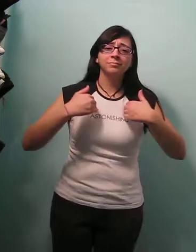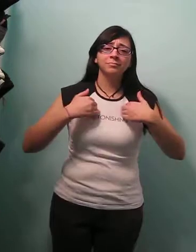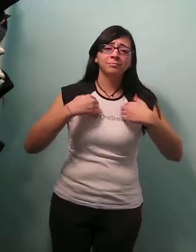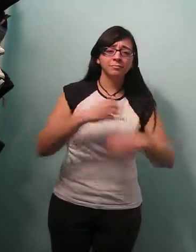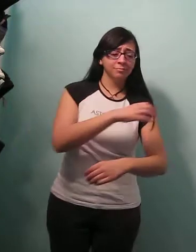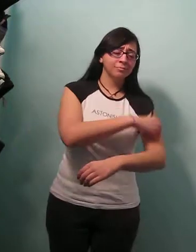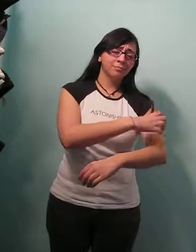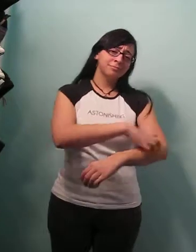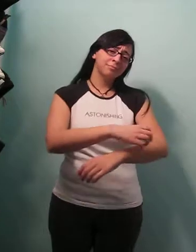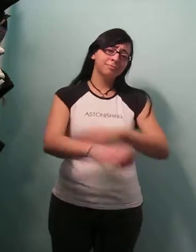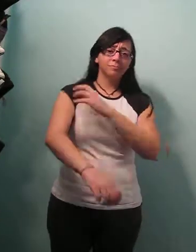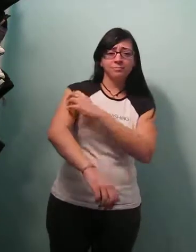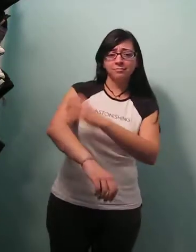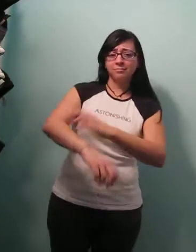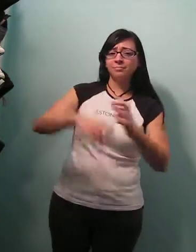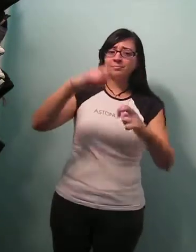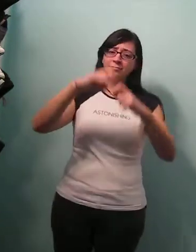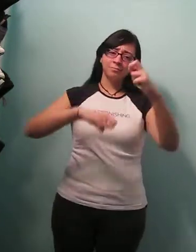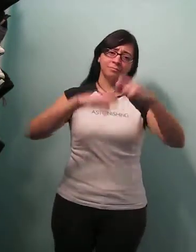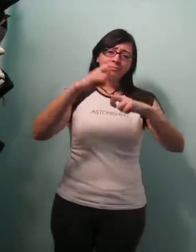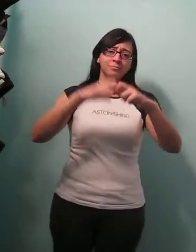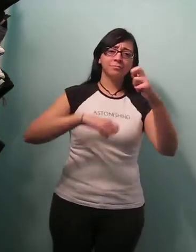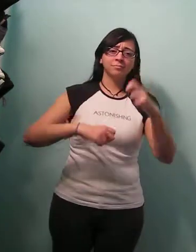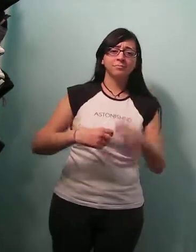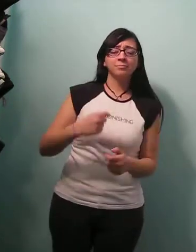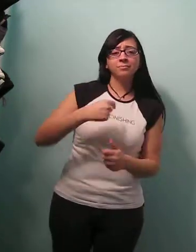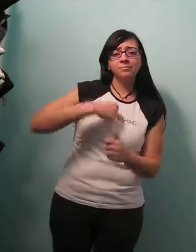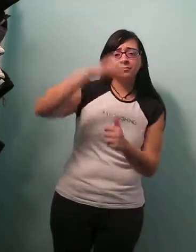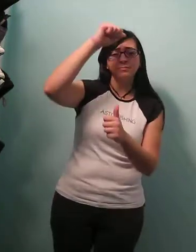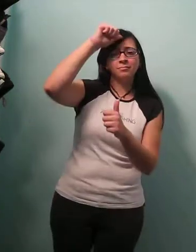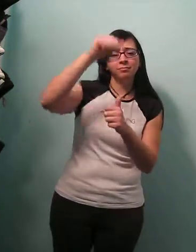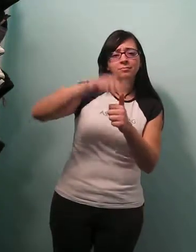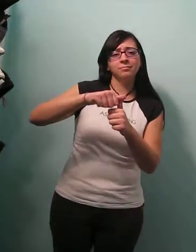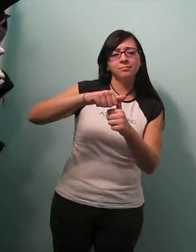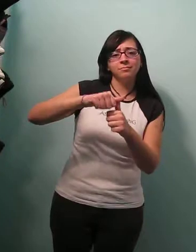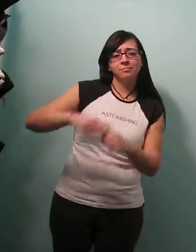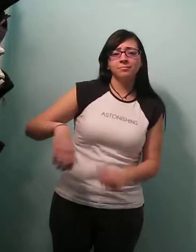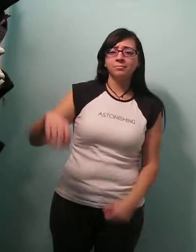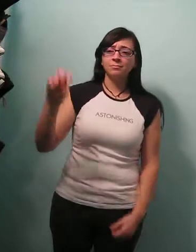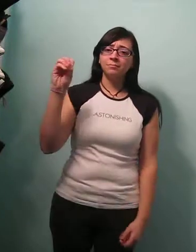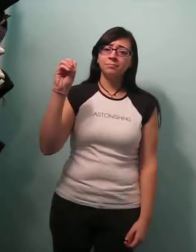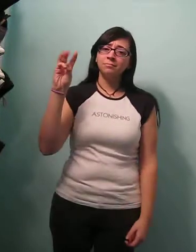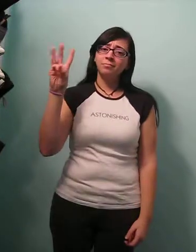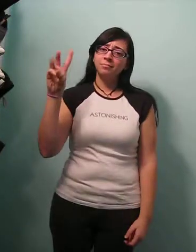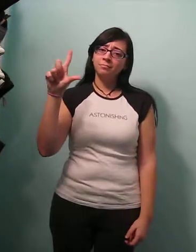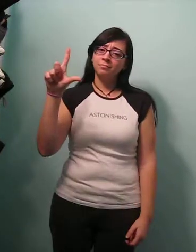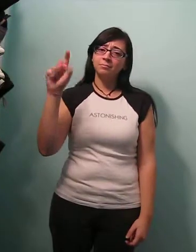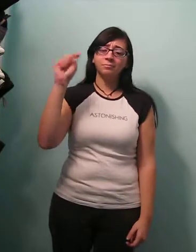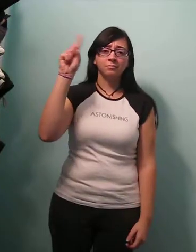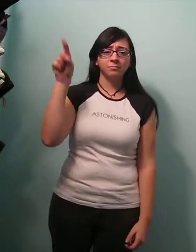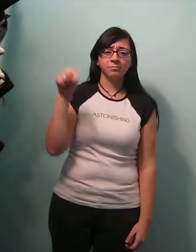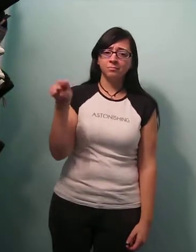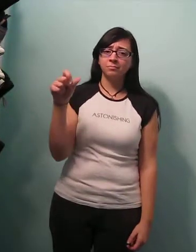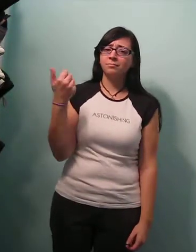got a very little problem, I was reminded by our question